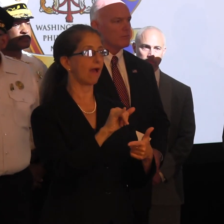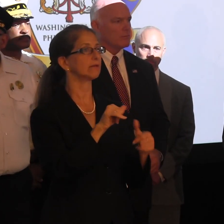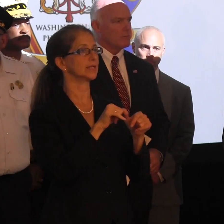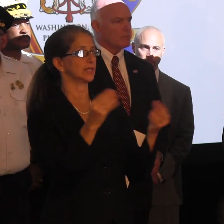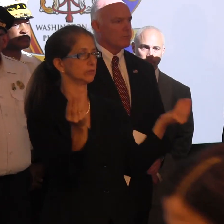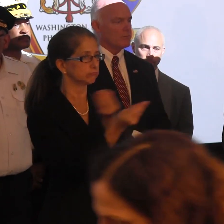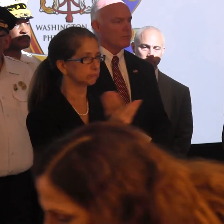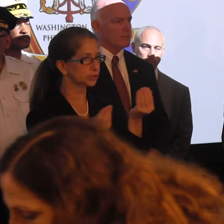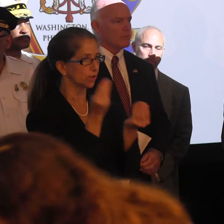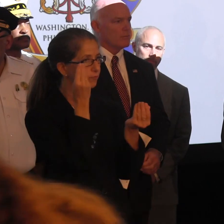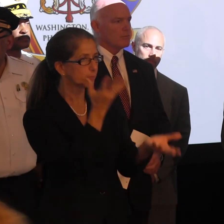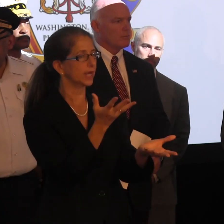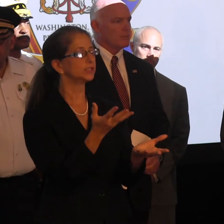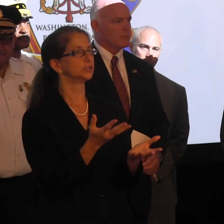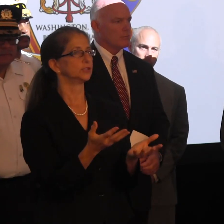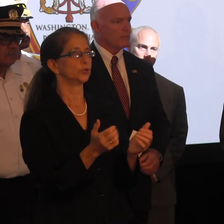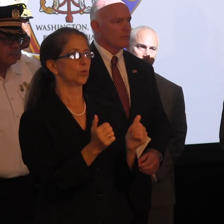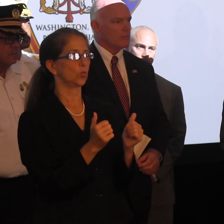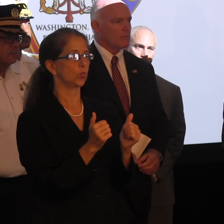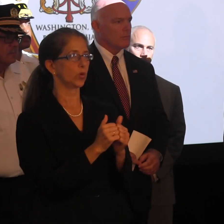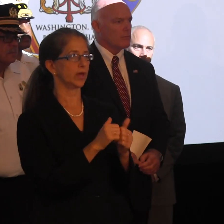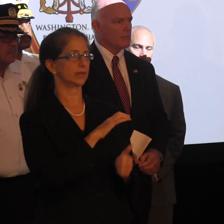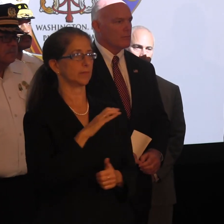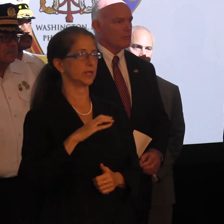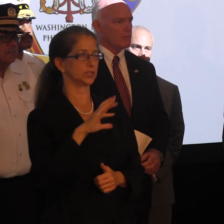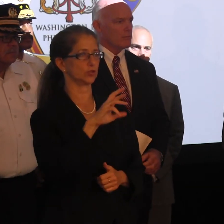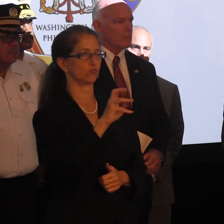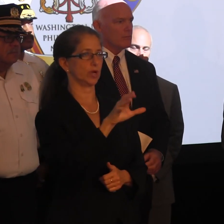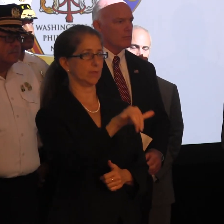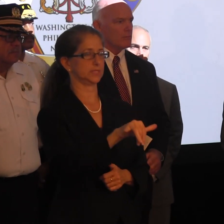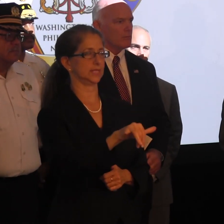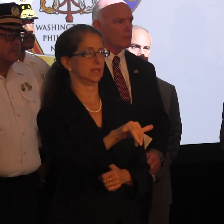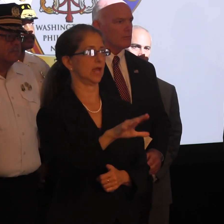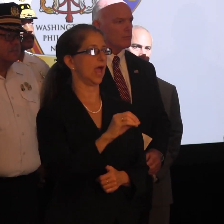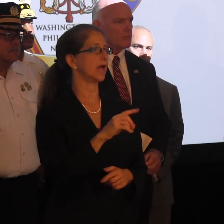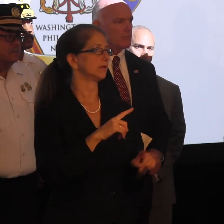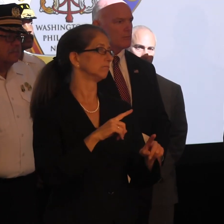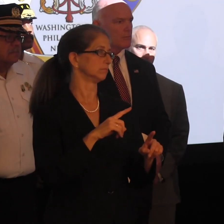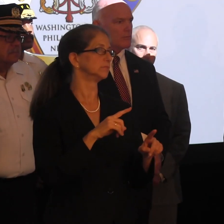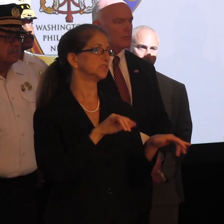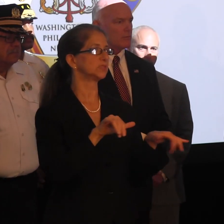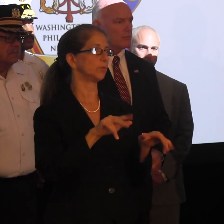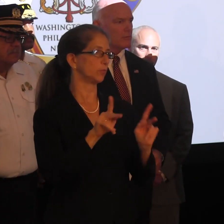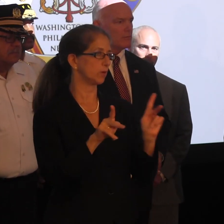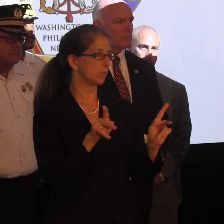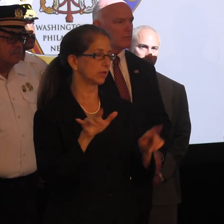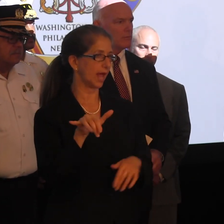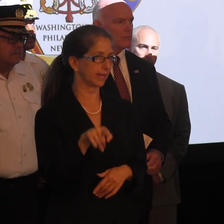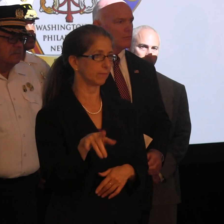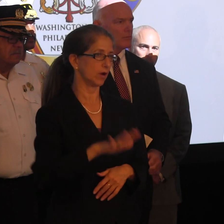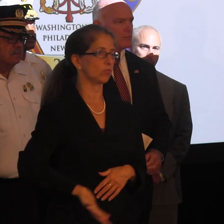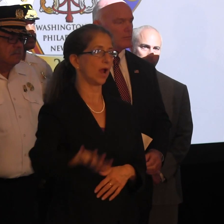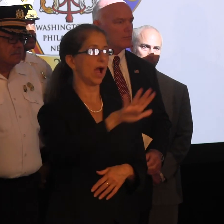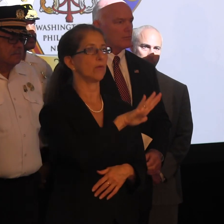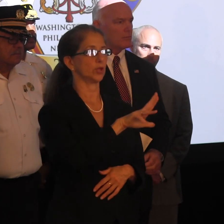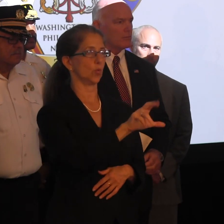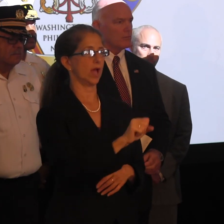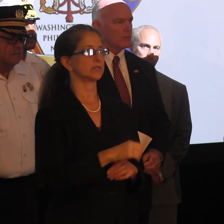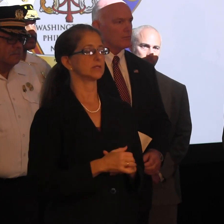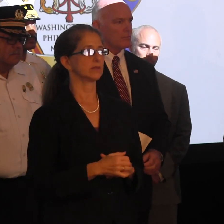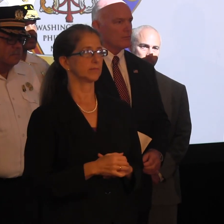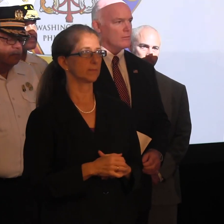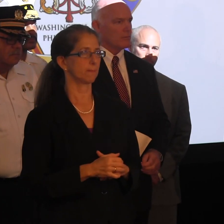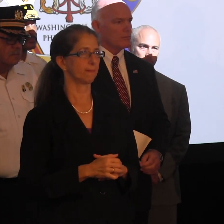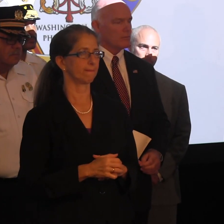information with Commissioner Ramsey and officials like him all over the country. And